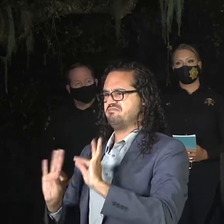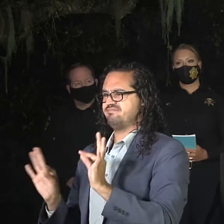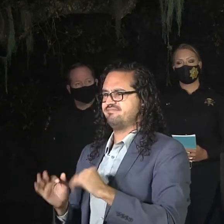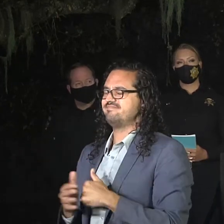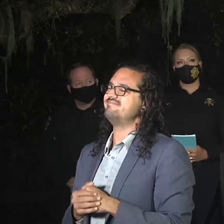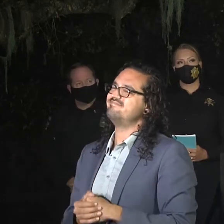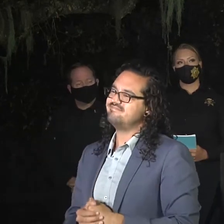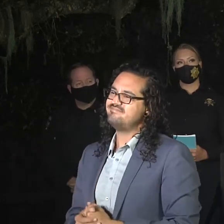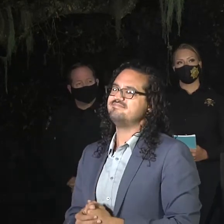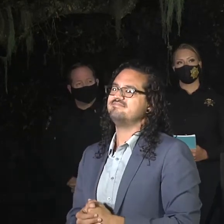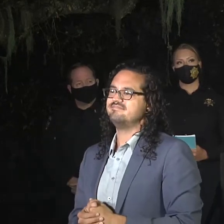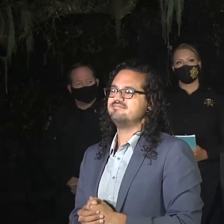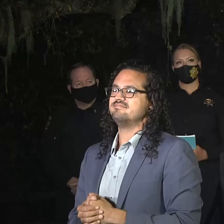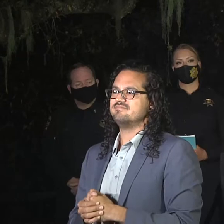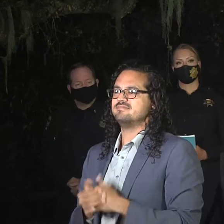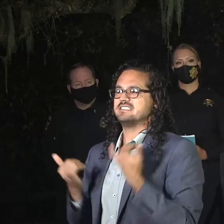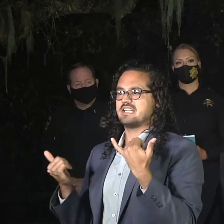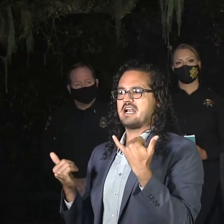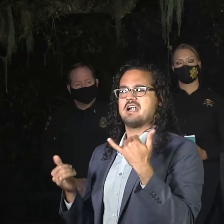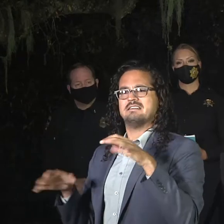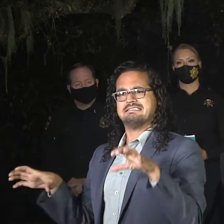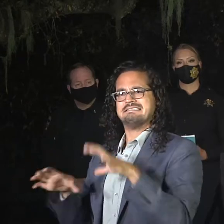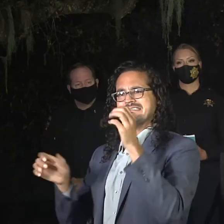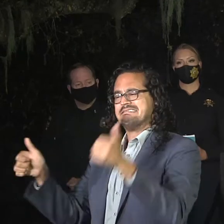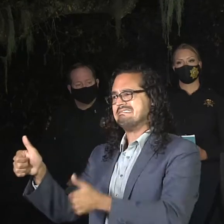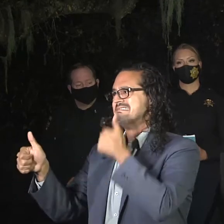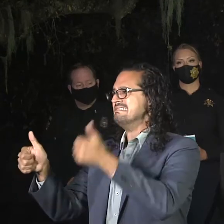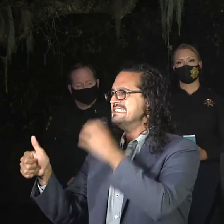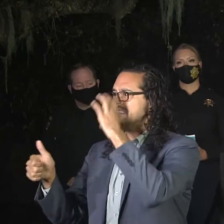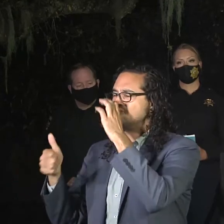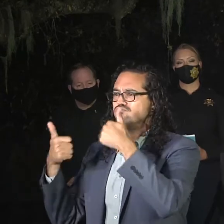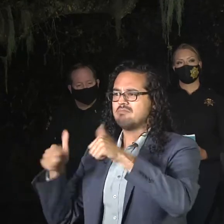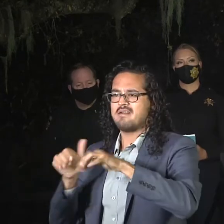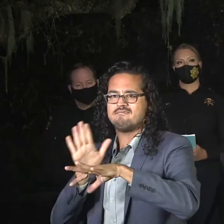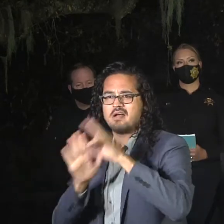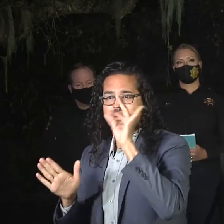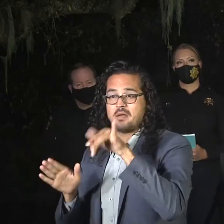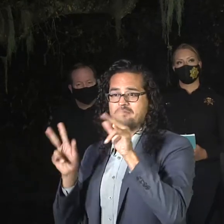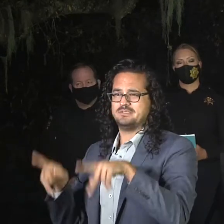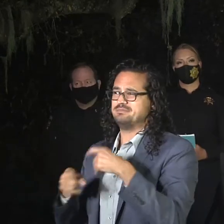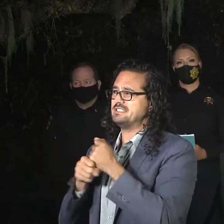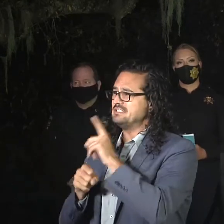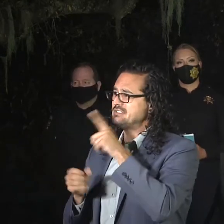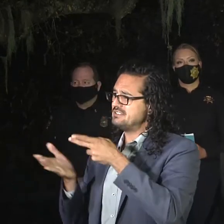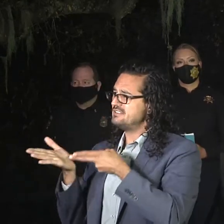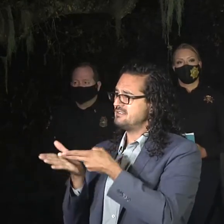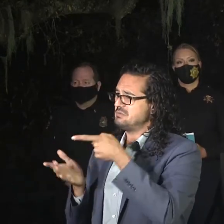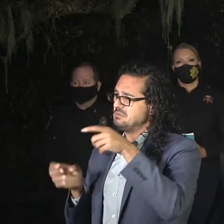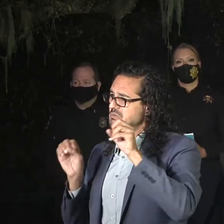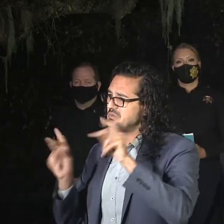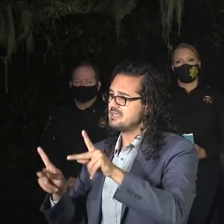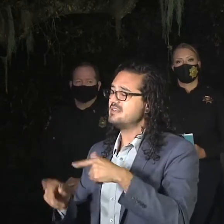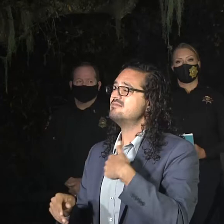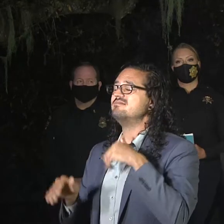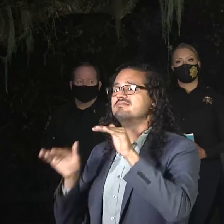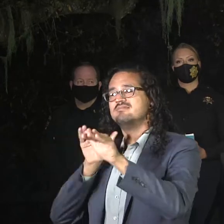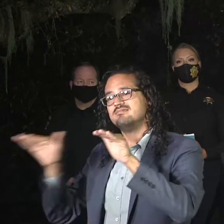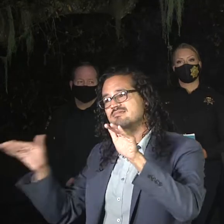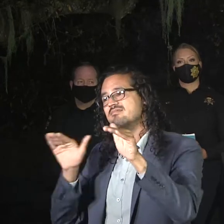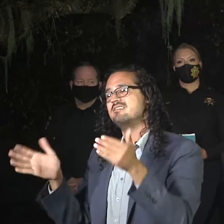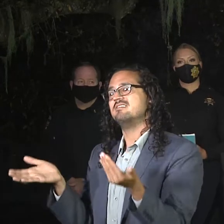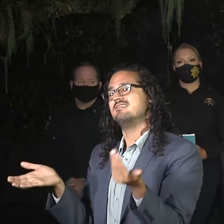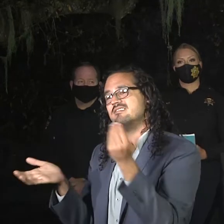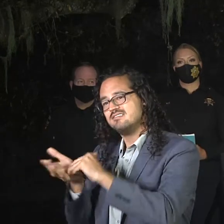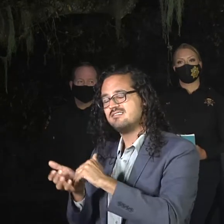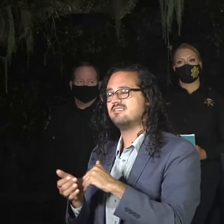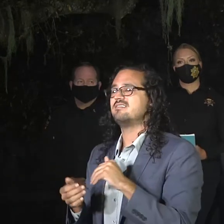to find out kind of where they are and make sure that they're okay. So, you know, I just reiterate a couple things. One is